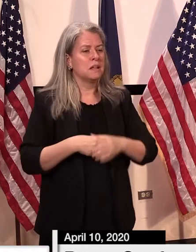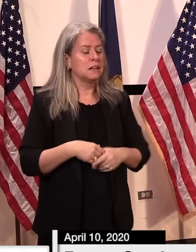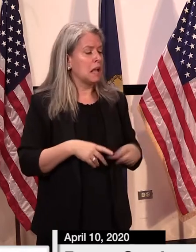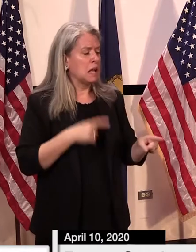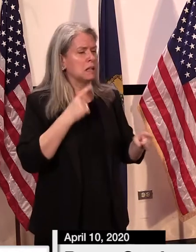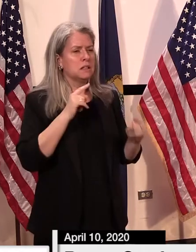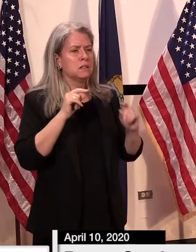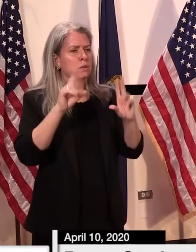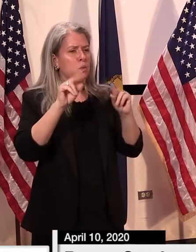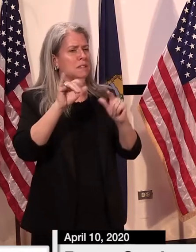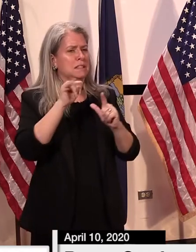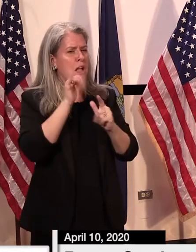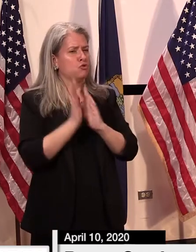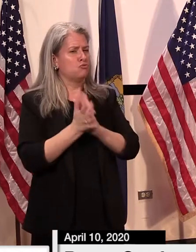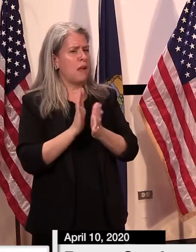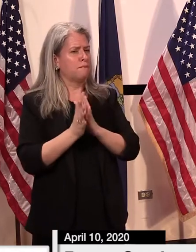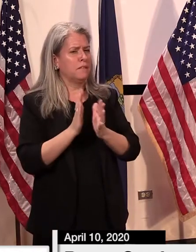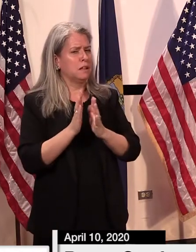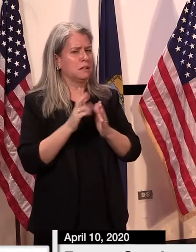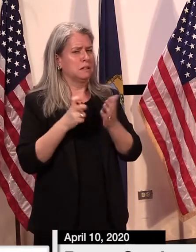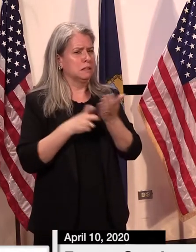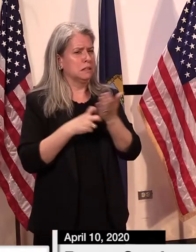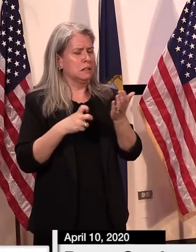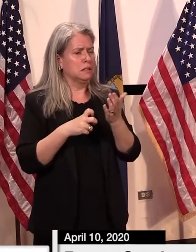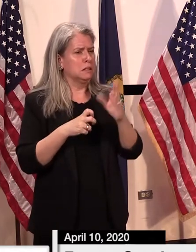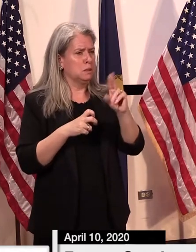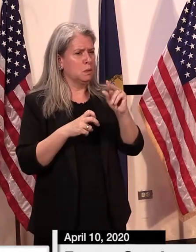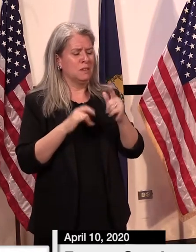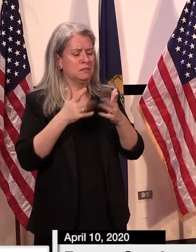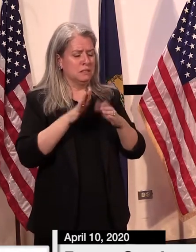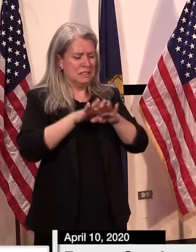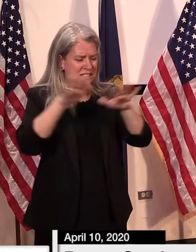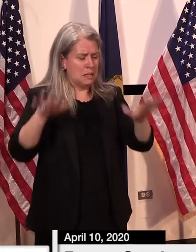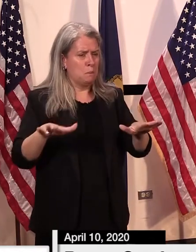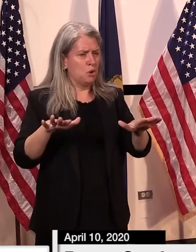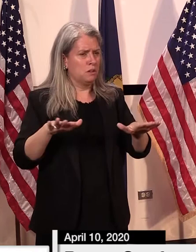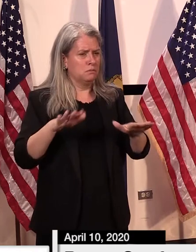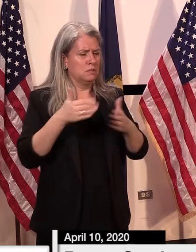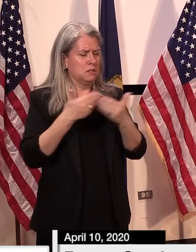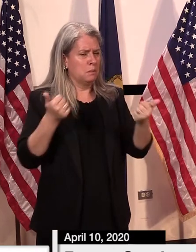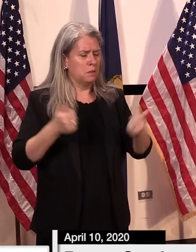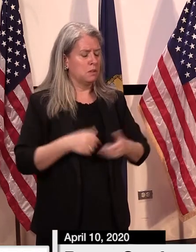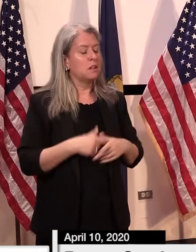No, this is not a traffic ticket. It's a completely separate mechanism. Okay, thanks.